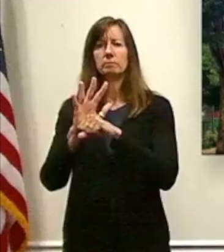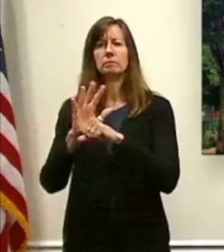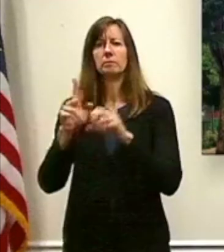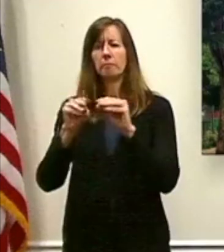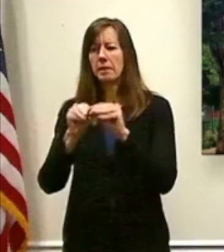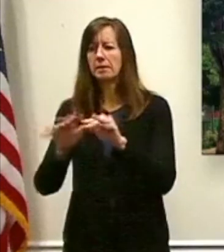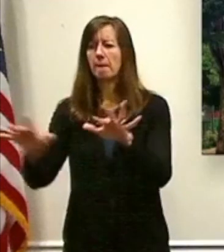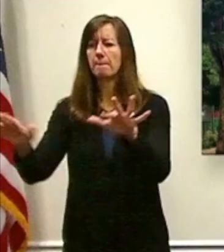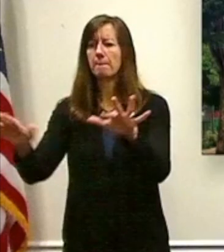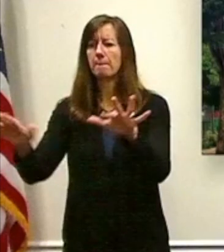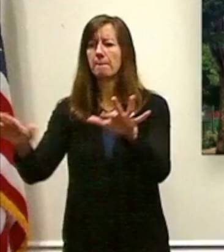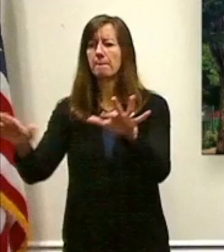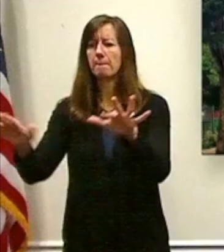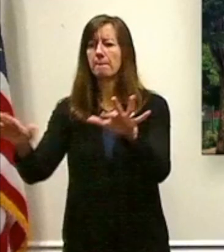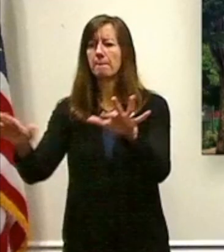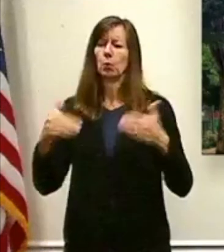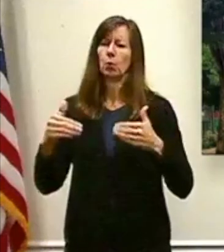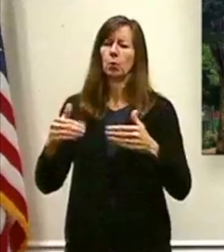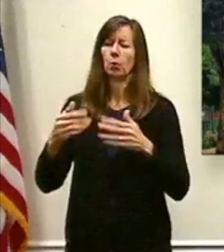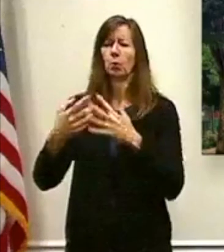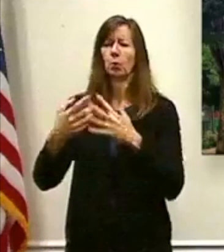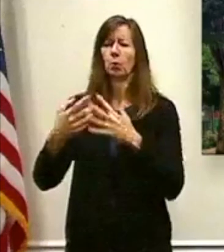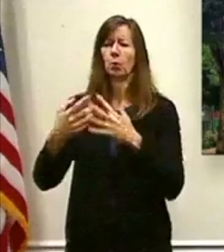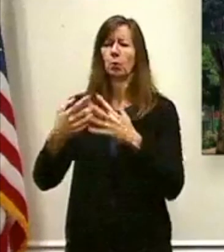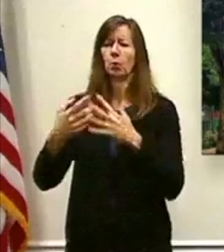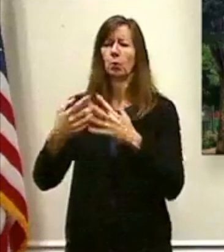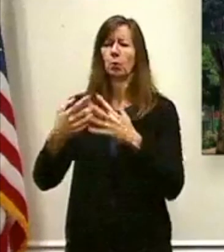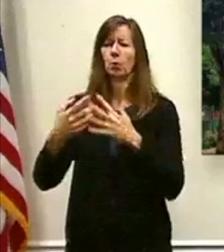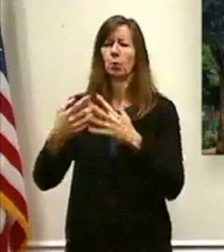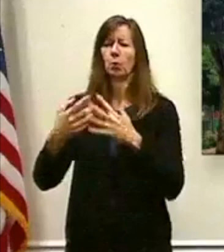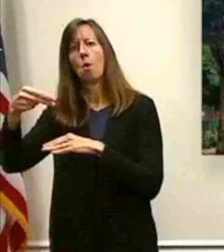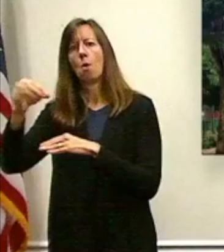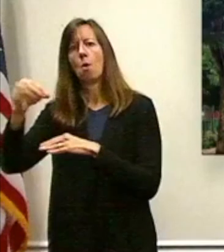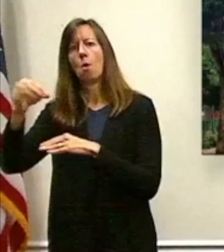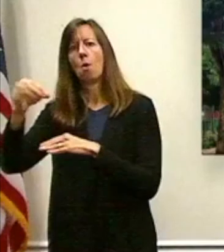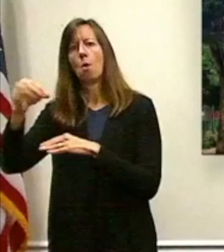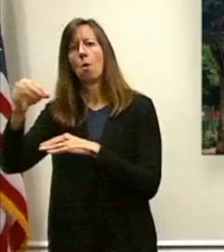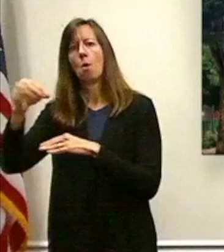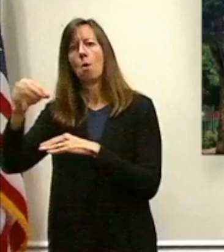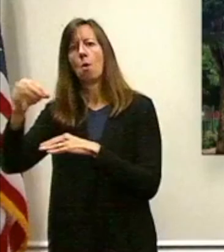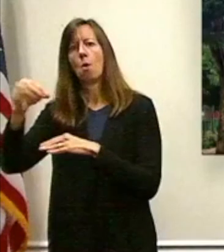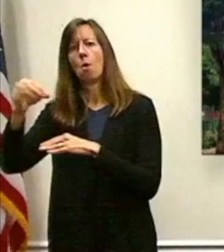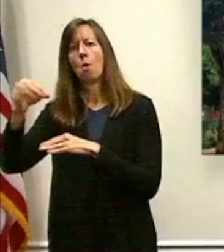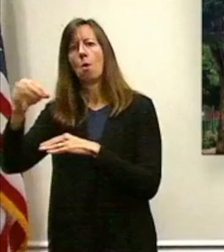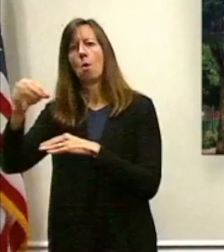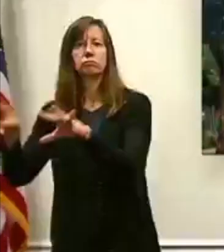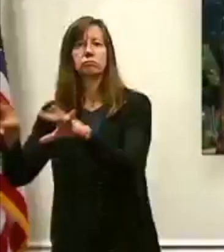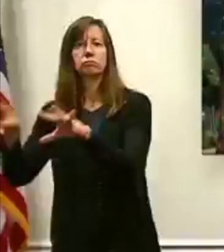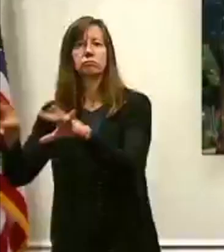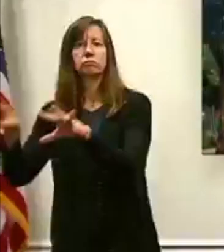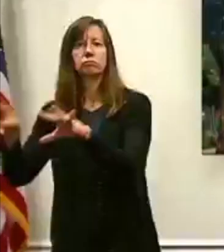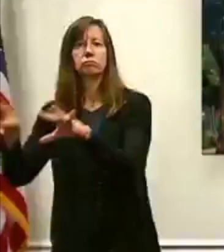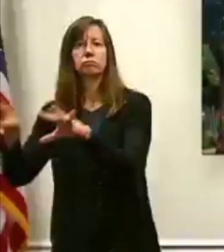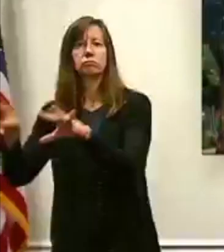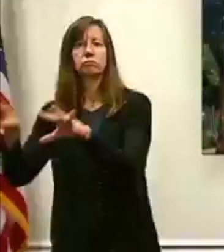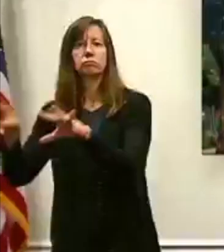the impact of the opioid epidemic. I was wondering what you're doing to help address that. Jeff,